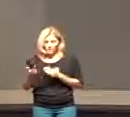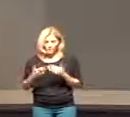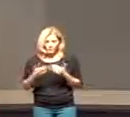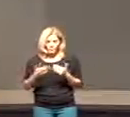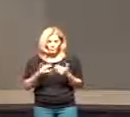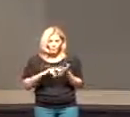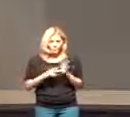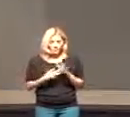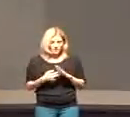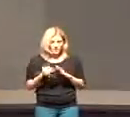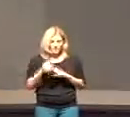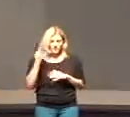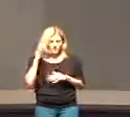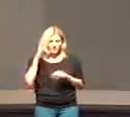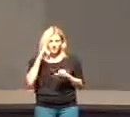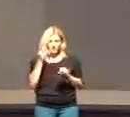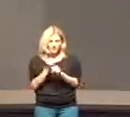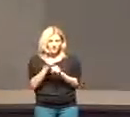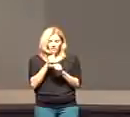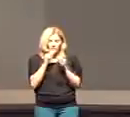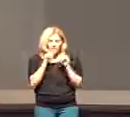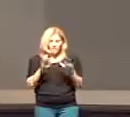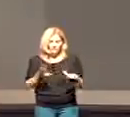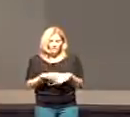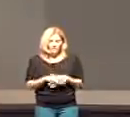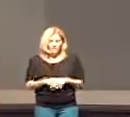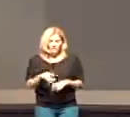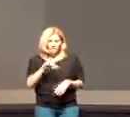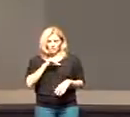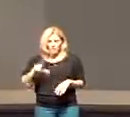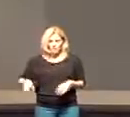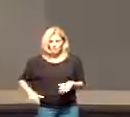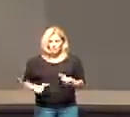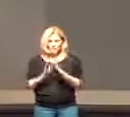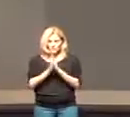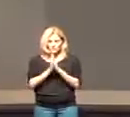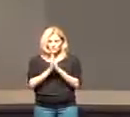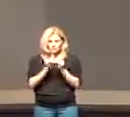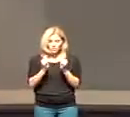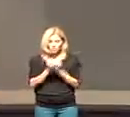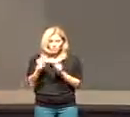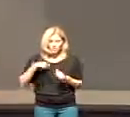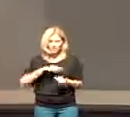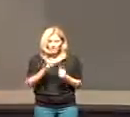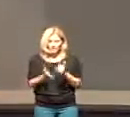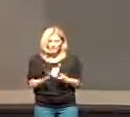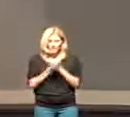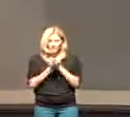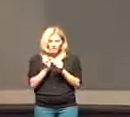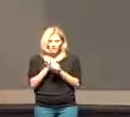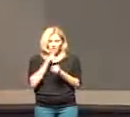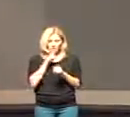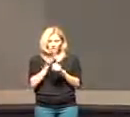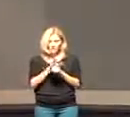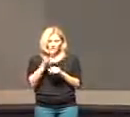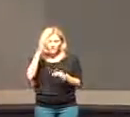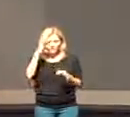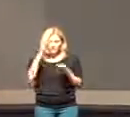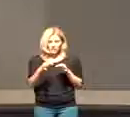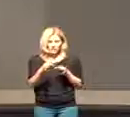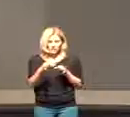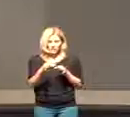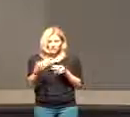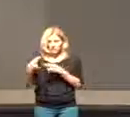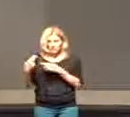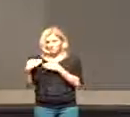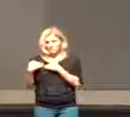what it means that we would faithfully obey Lord I ask that you be with us help us to make commitments and decisions that